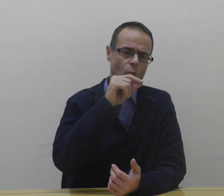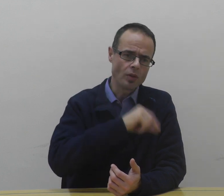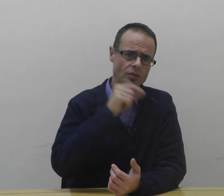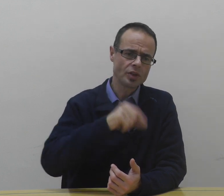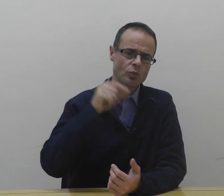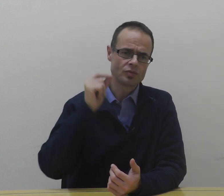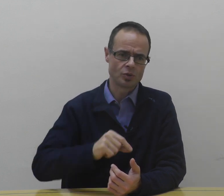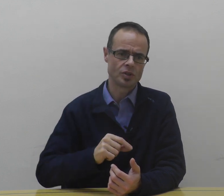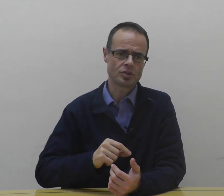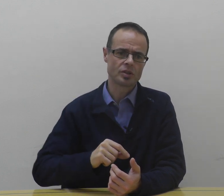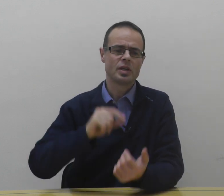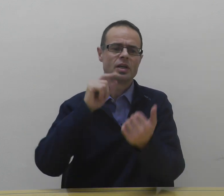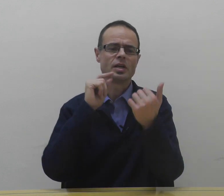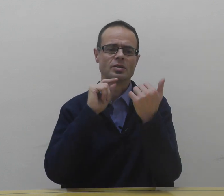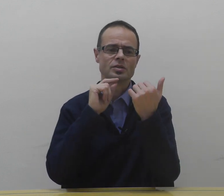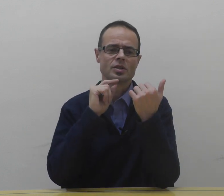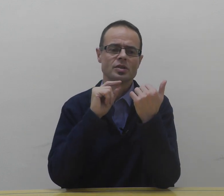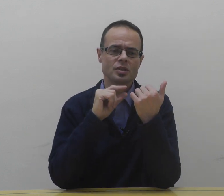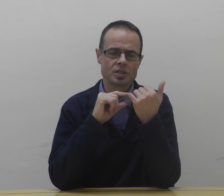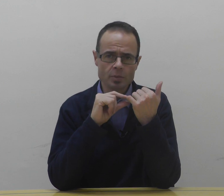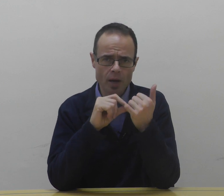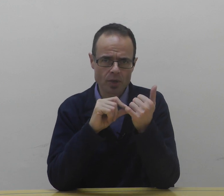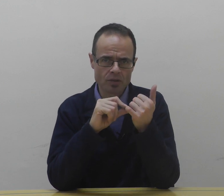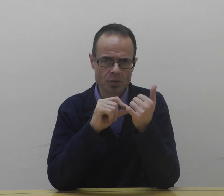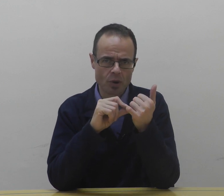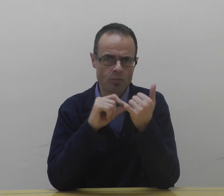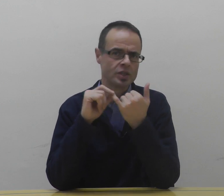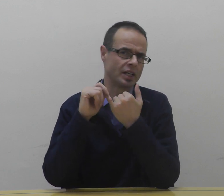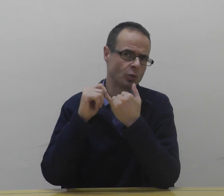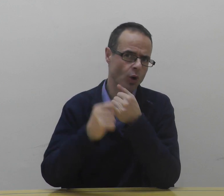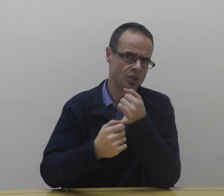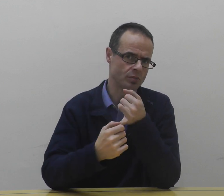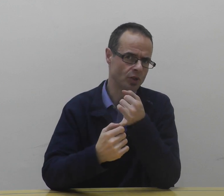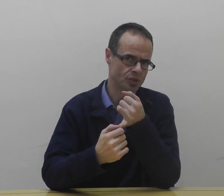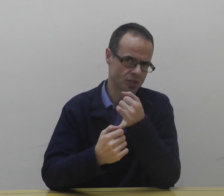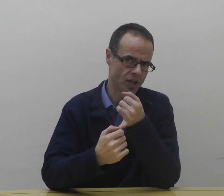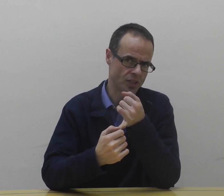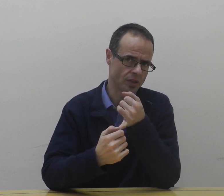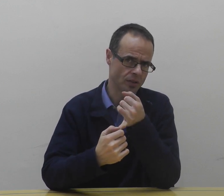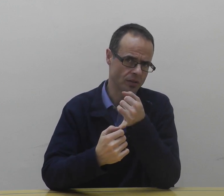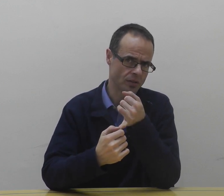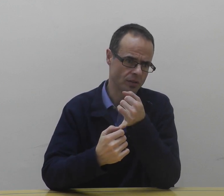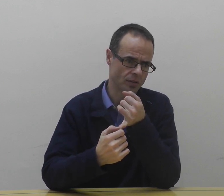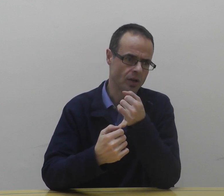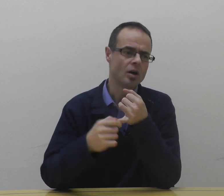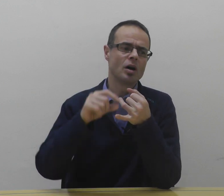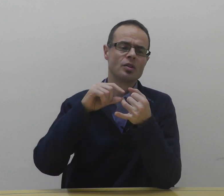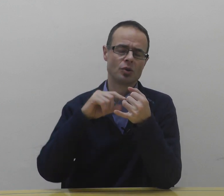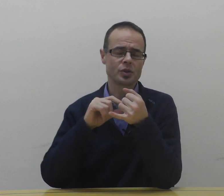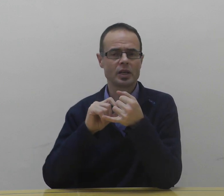One thing we've noticed is sleep apnea and these problems are getting worse in modern society. They're also getting